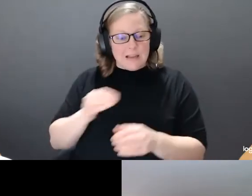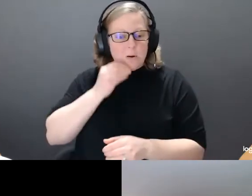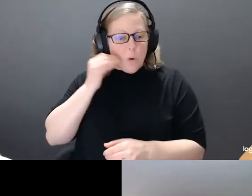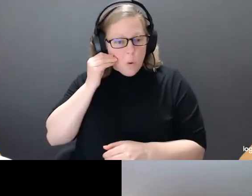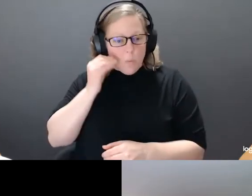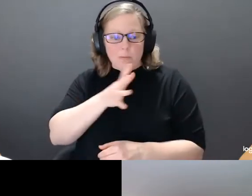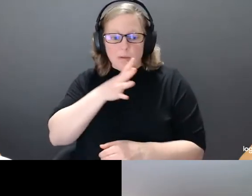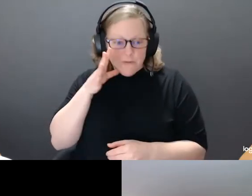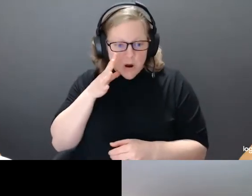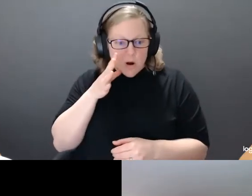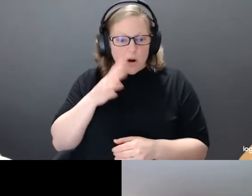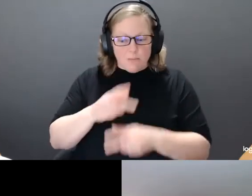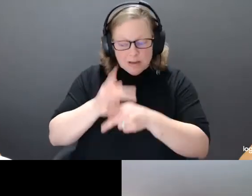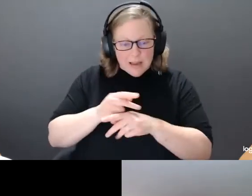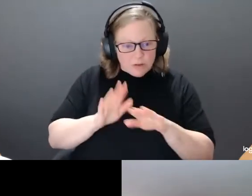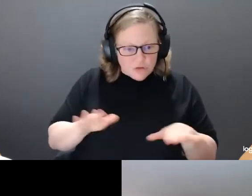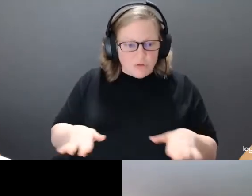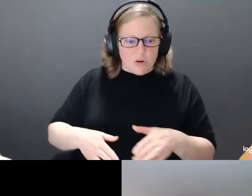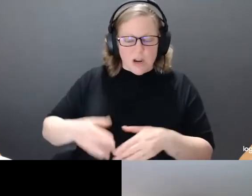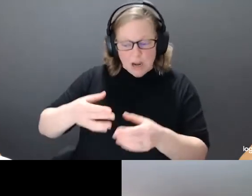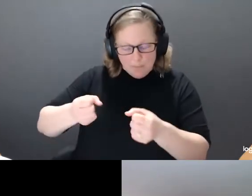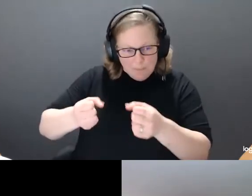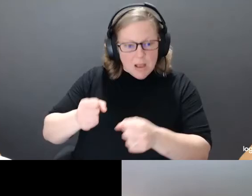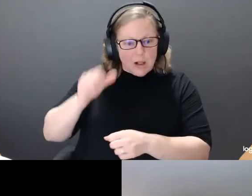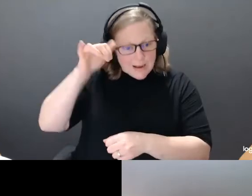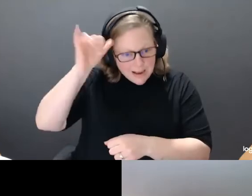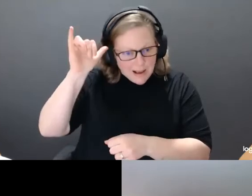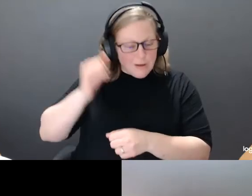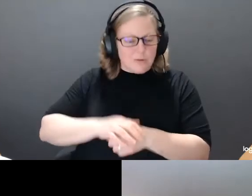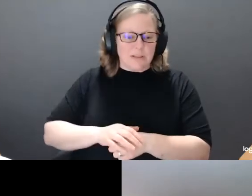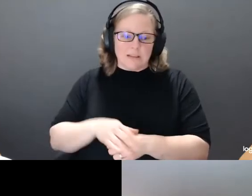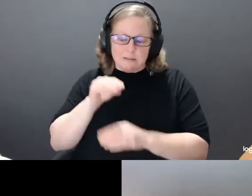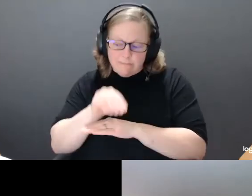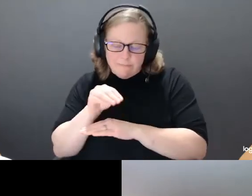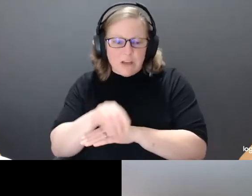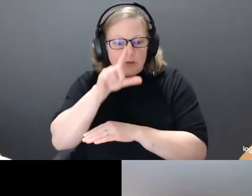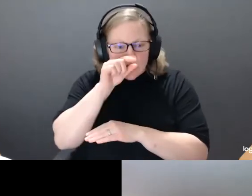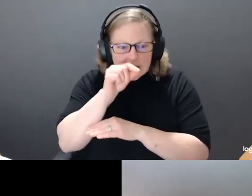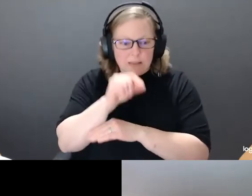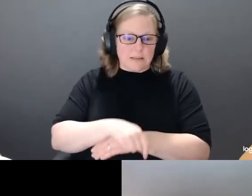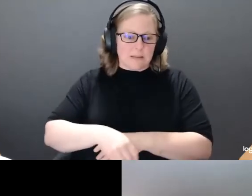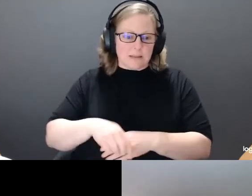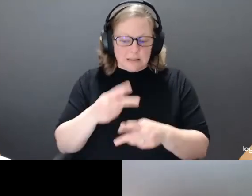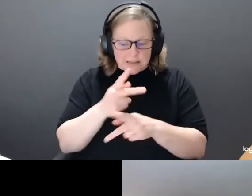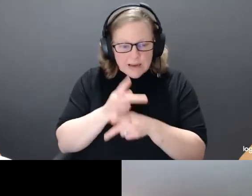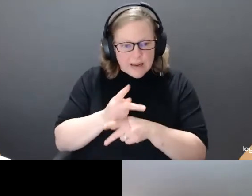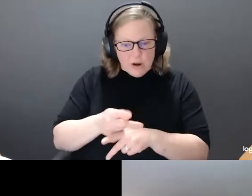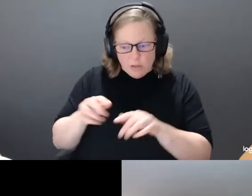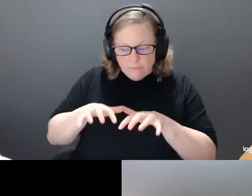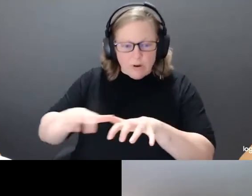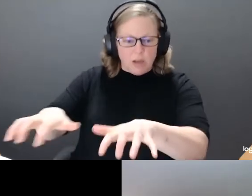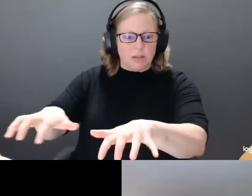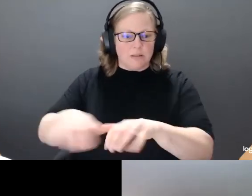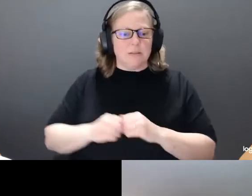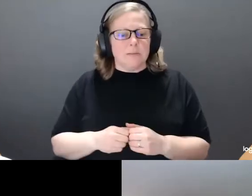milk the cows, feed the pigs, gather eggs and tend the grain fields several miles away. My 10-year-old sister Vicky